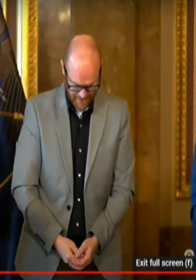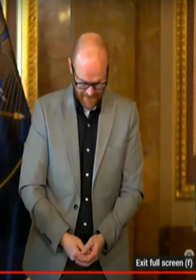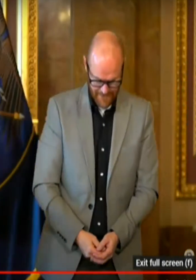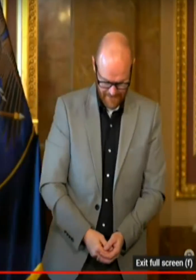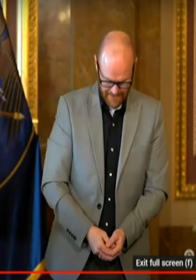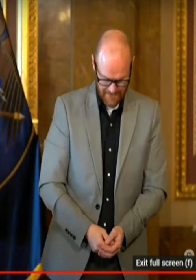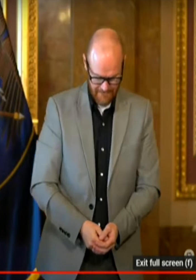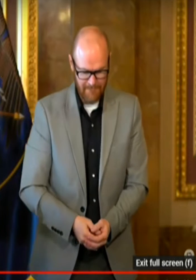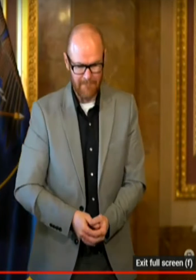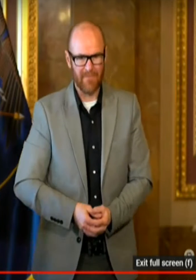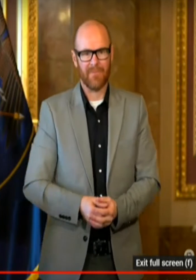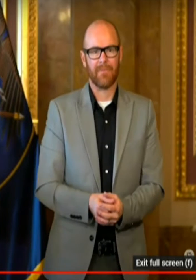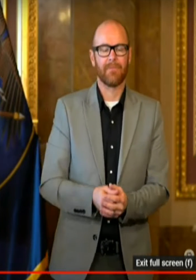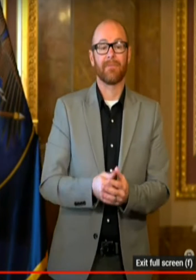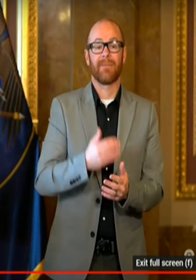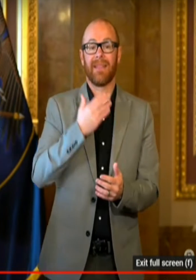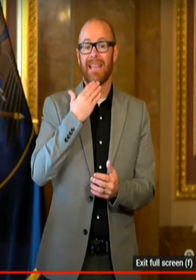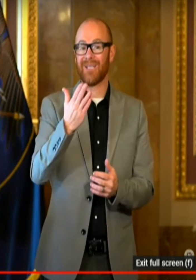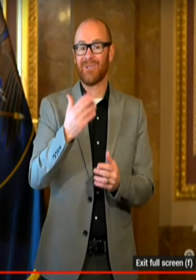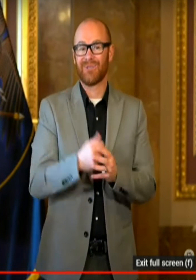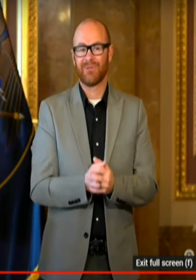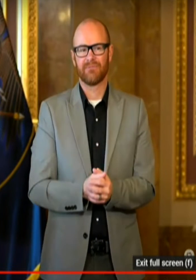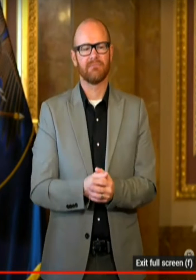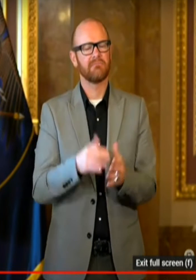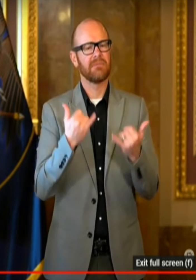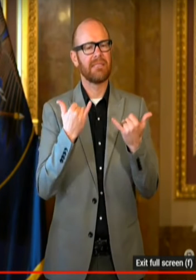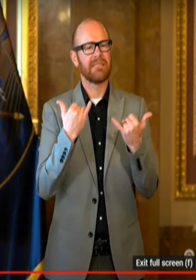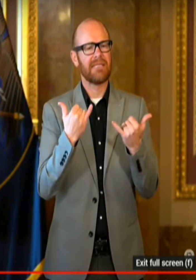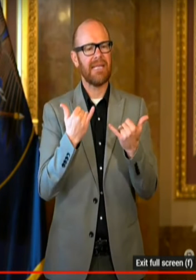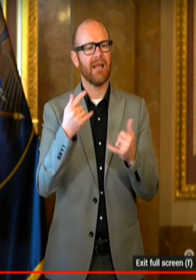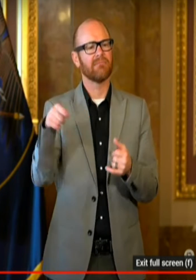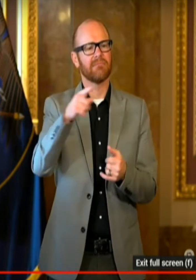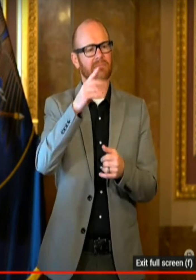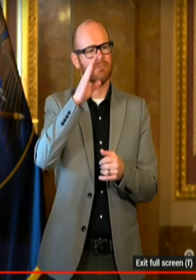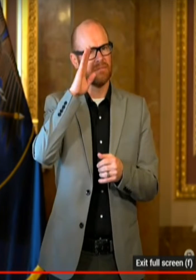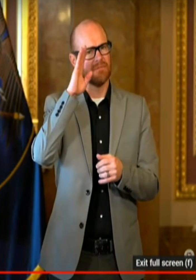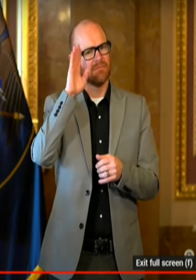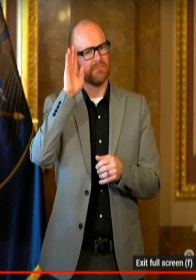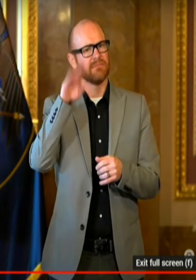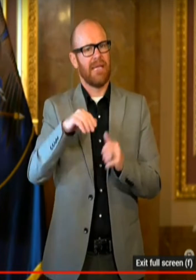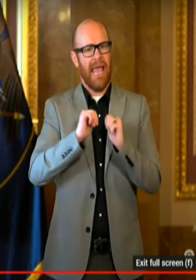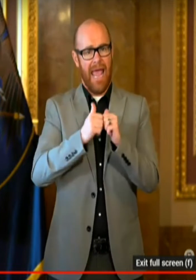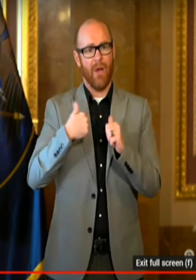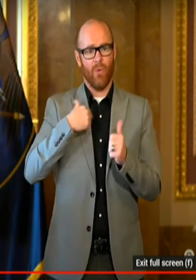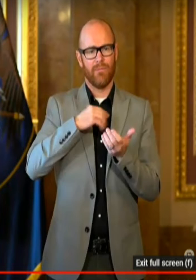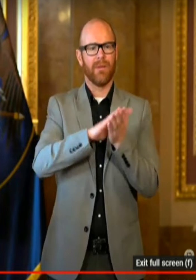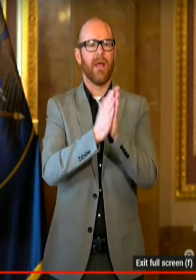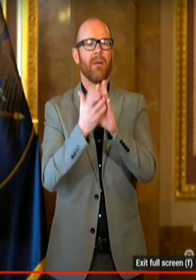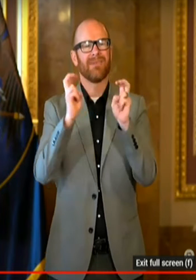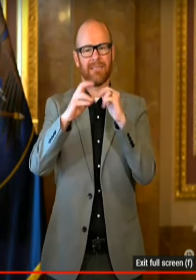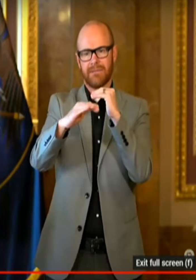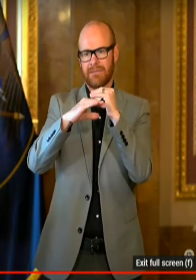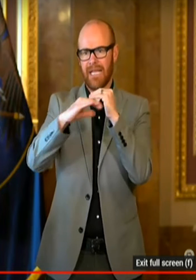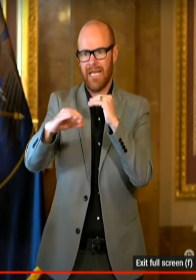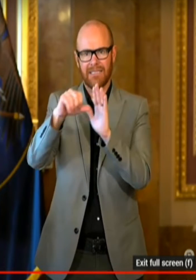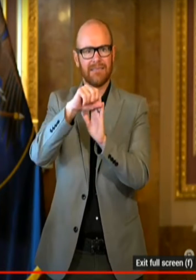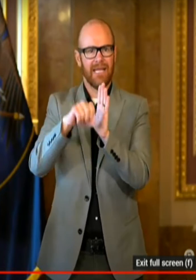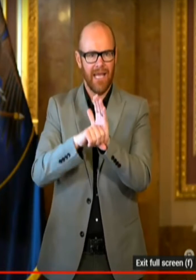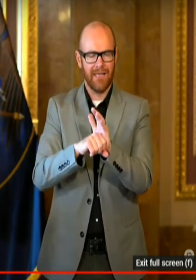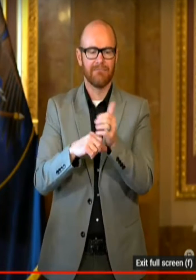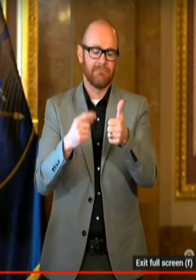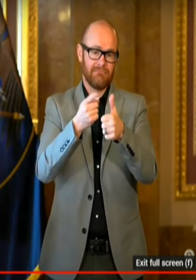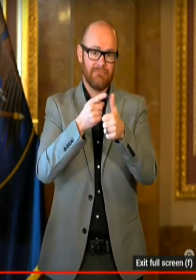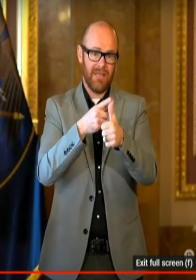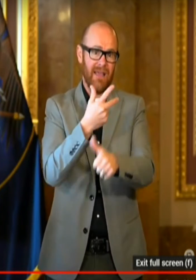Thank you. So now you've heard how we're going forward into this steady state regarding vaccines, how we're going forward in terms of